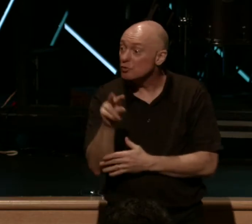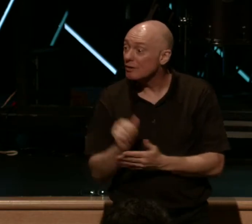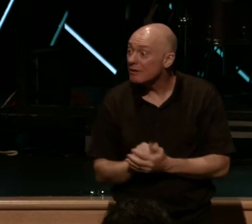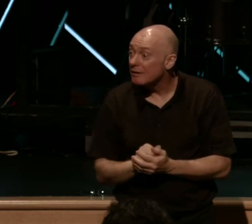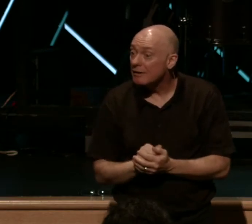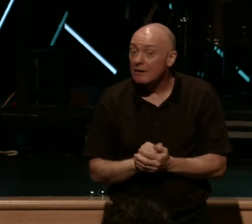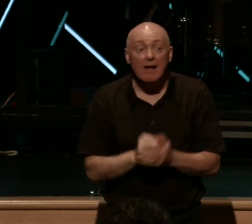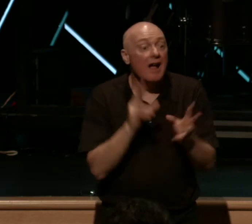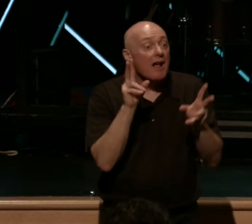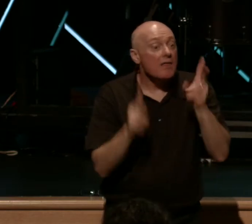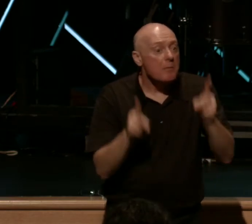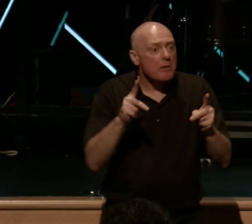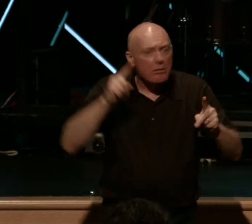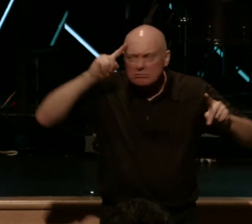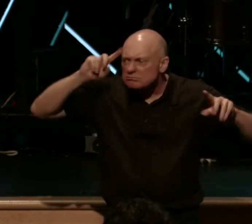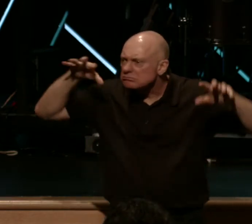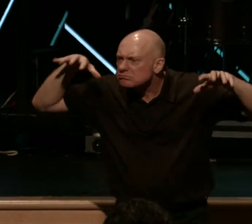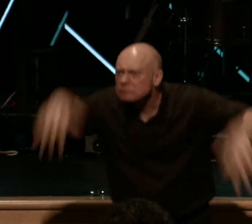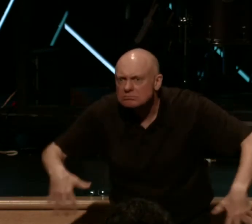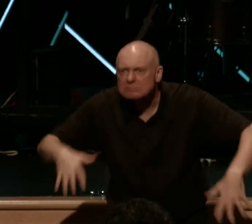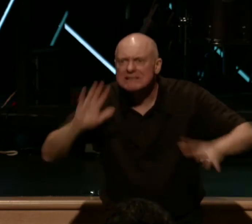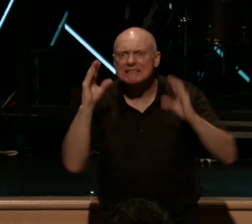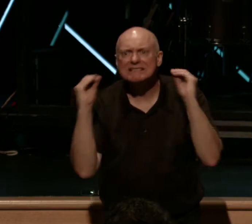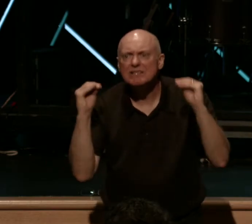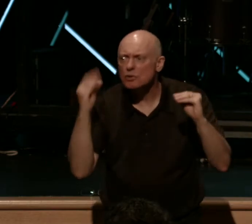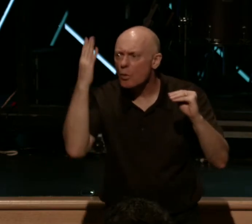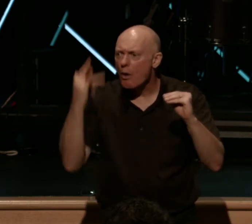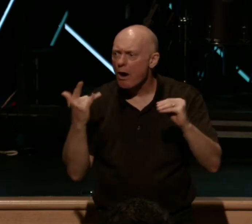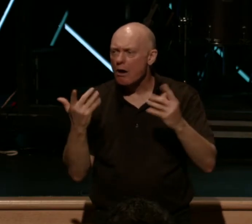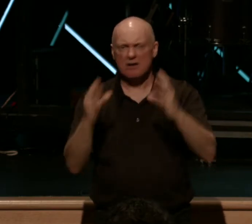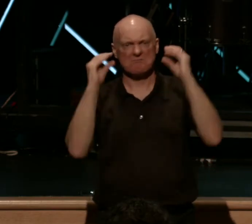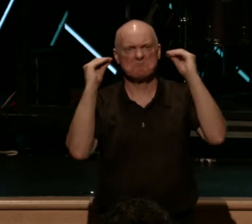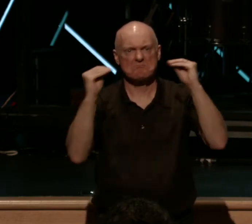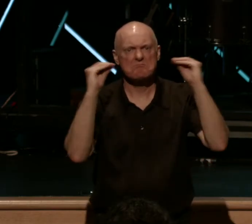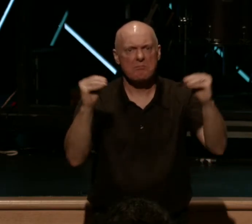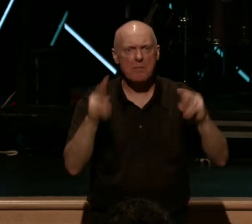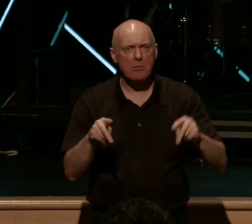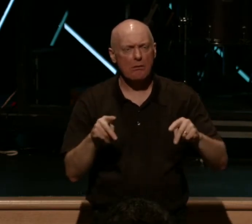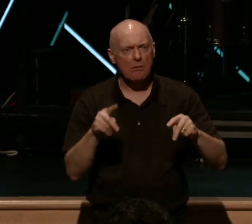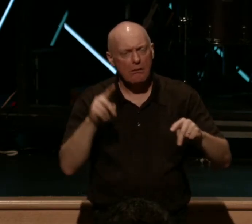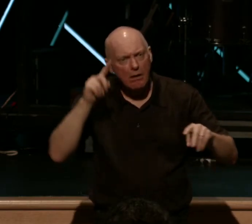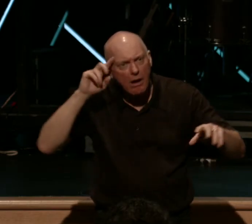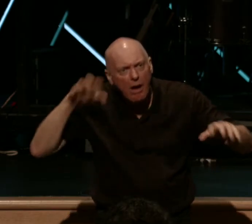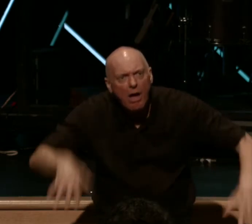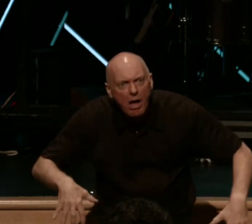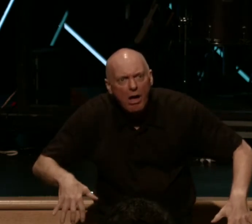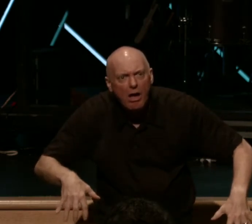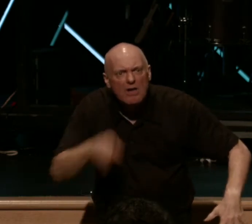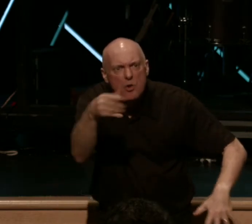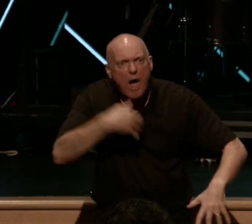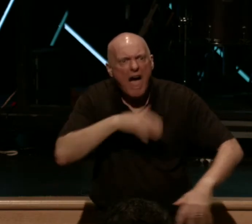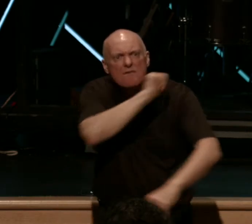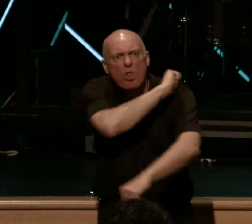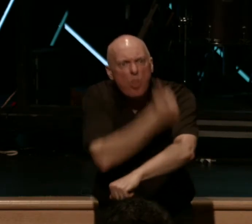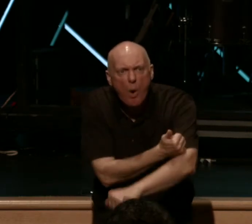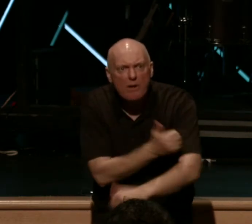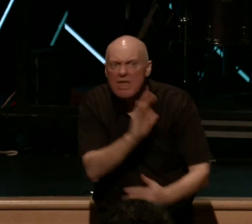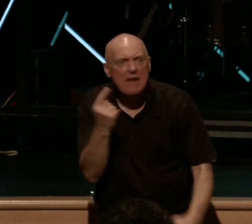The people were astonished at his teaching because he taught them as one who had what? Authority. They never heard anything like